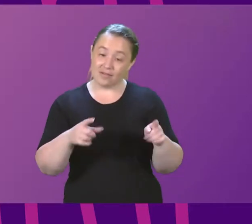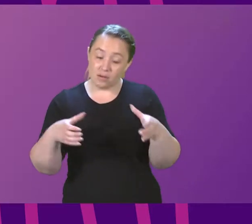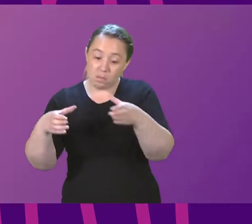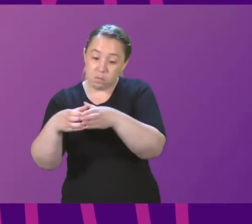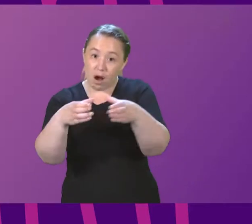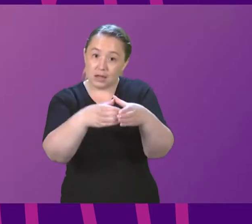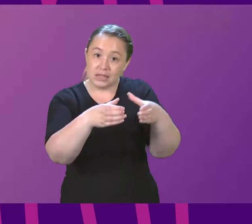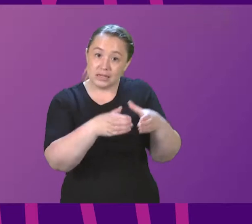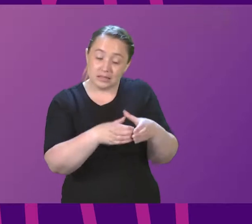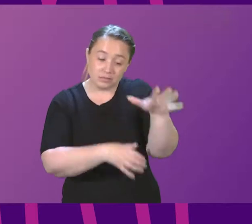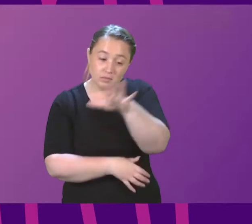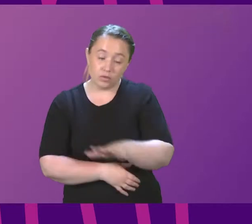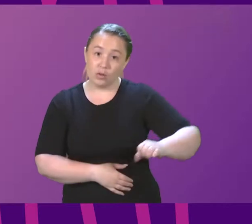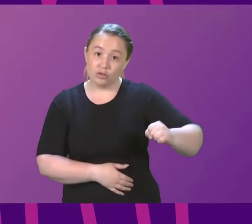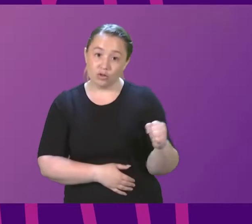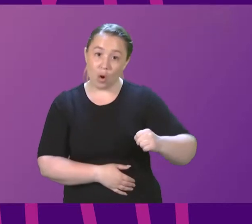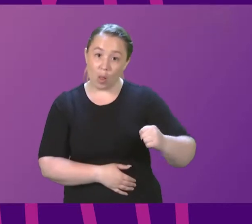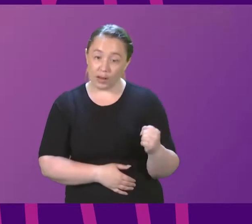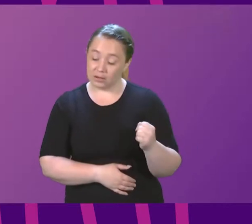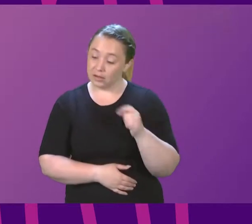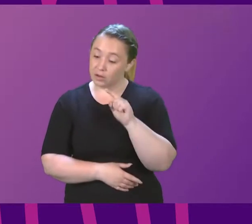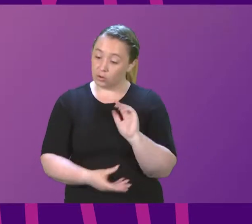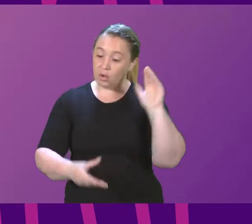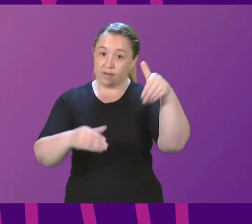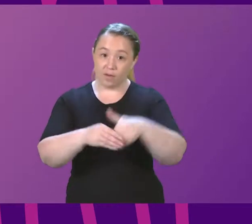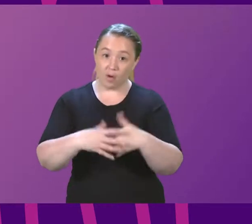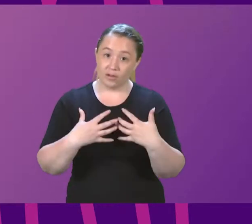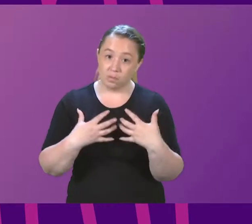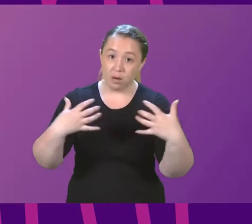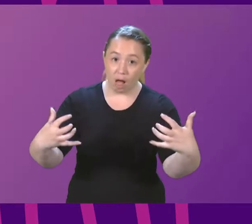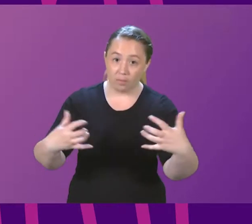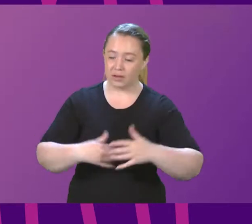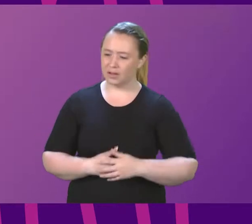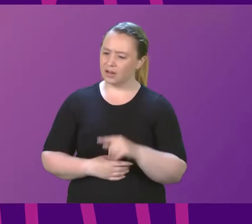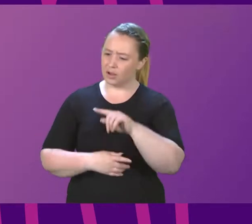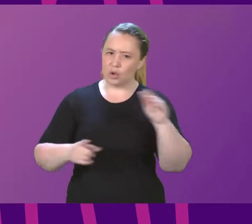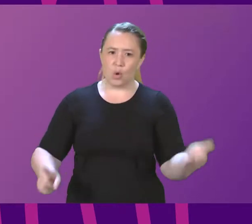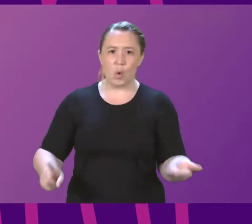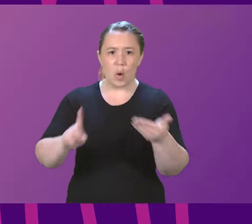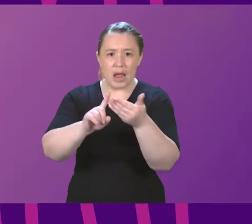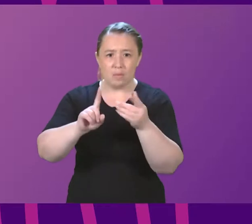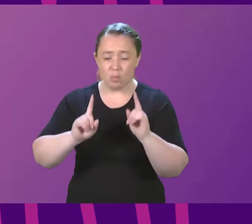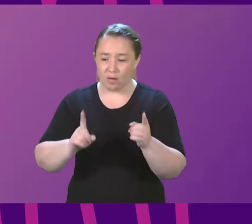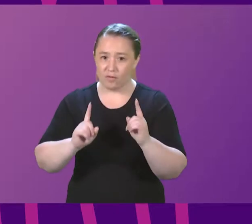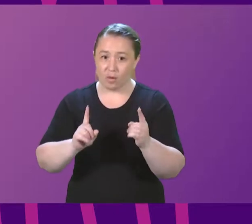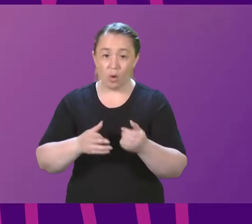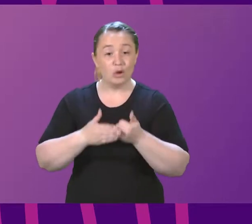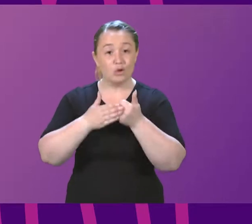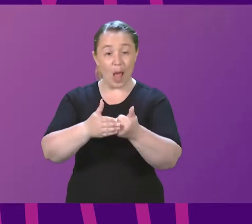and belong to the Scottish Parliament, striving to do your best for the people of Scotland. England.